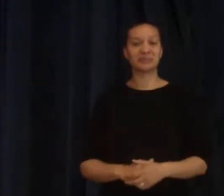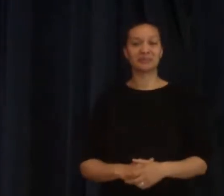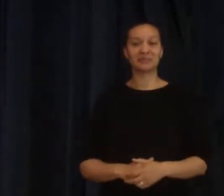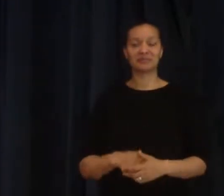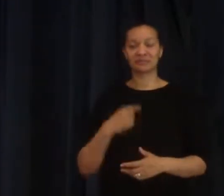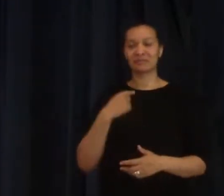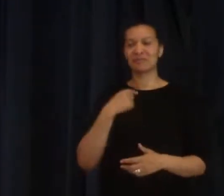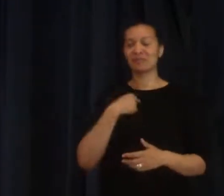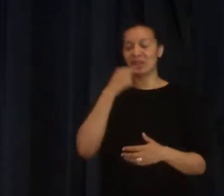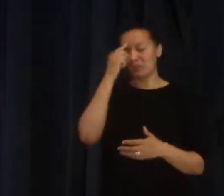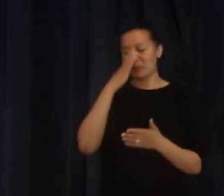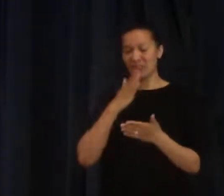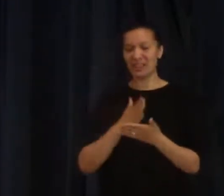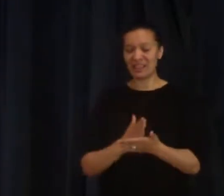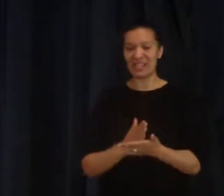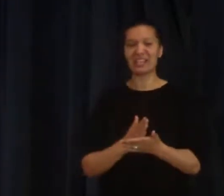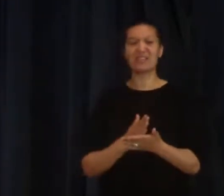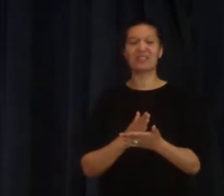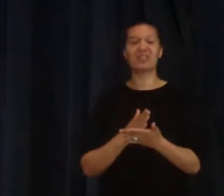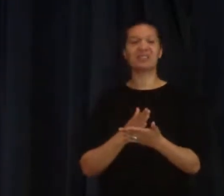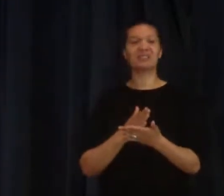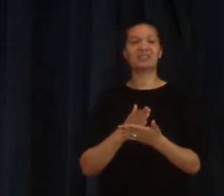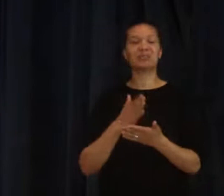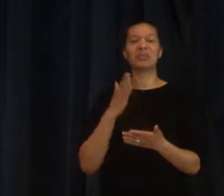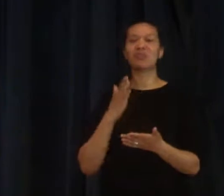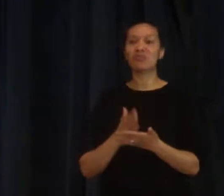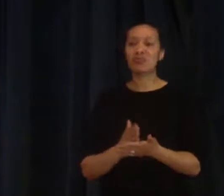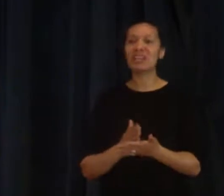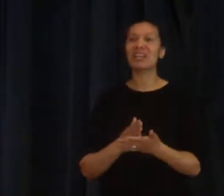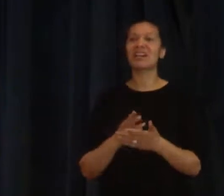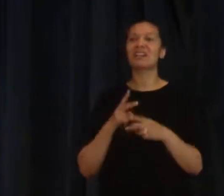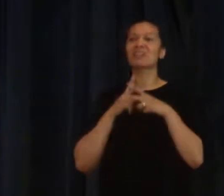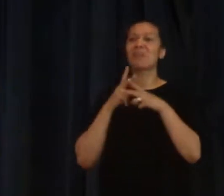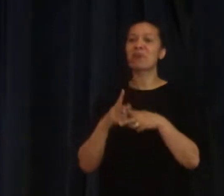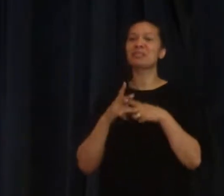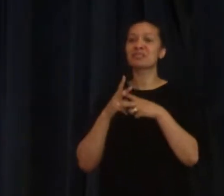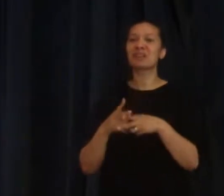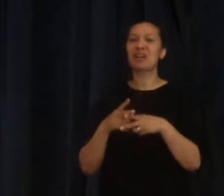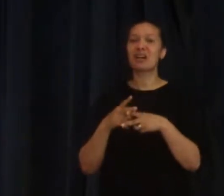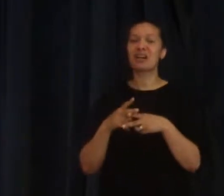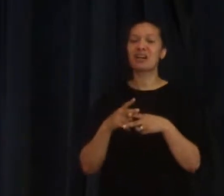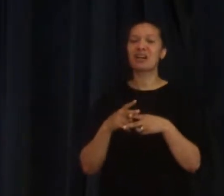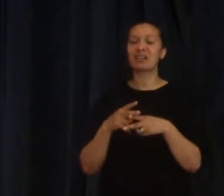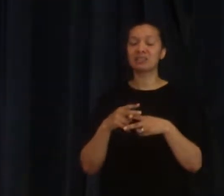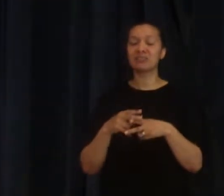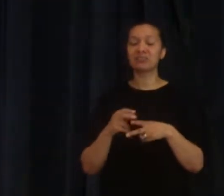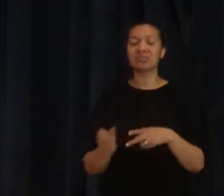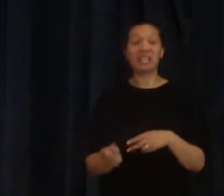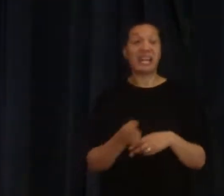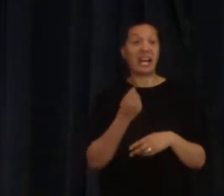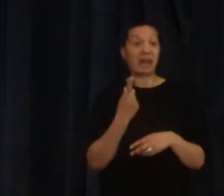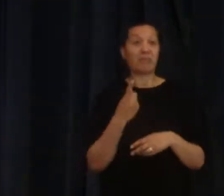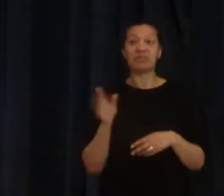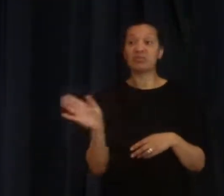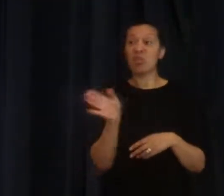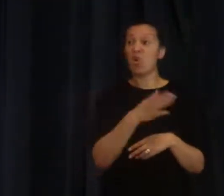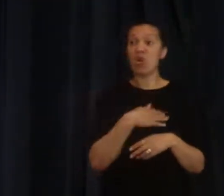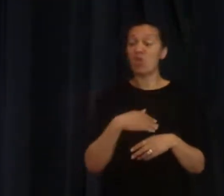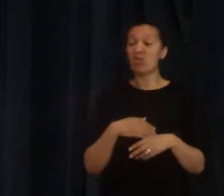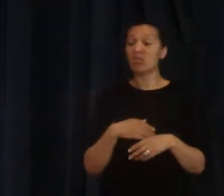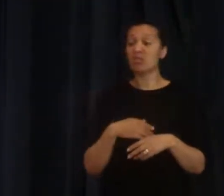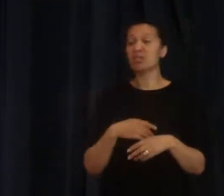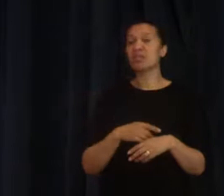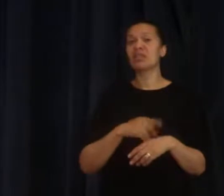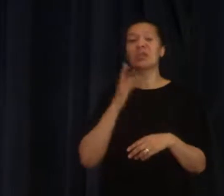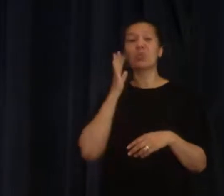I believe in being real as a pastor that happens to every one of us as we grow in our faith